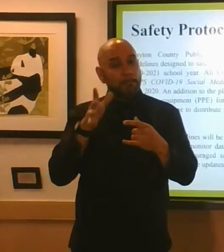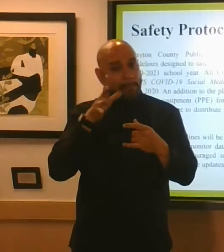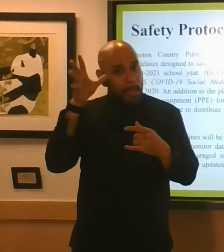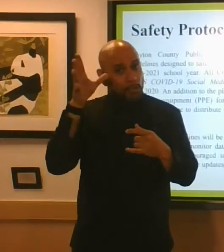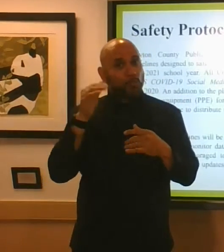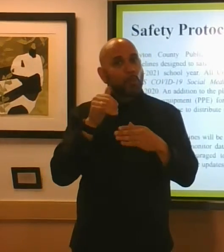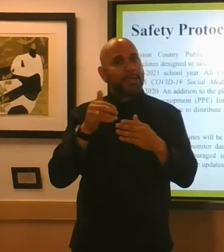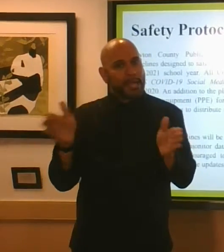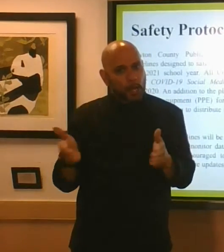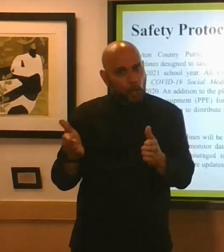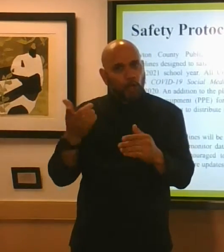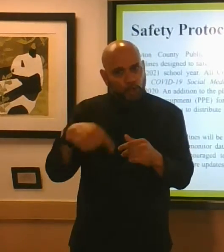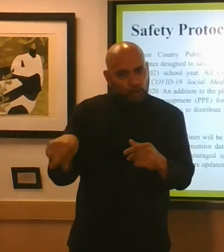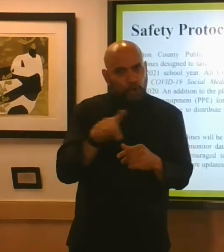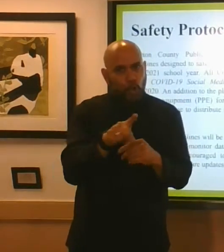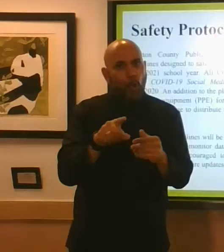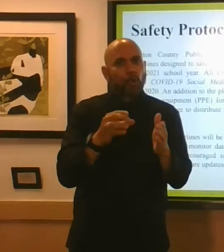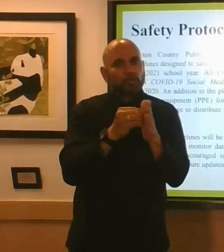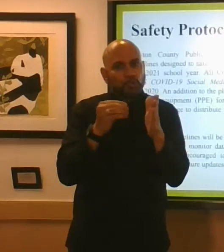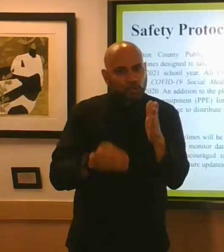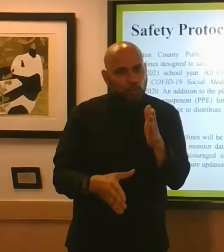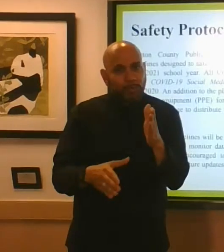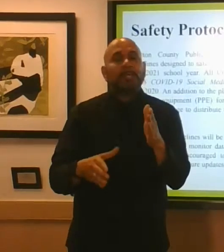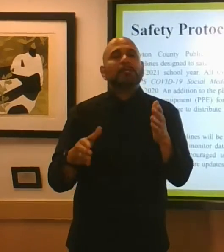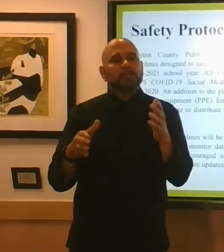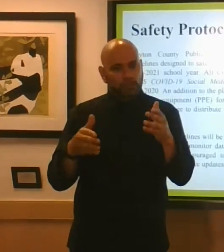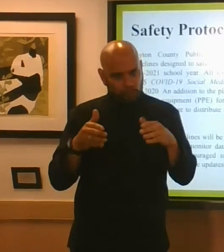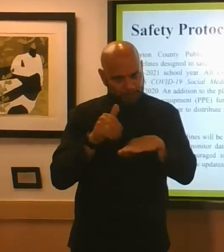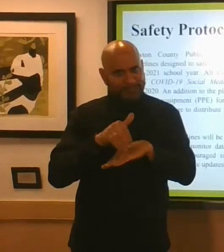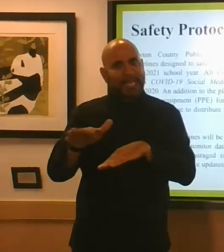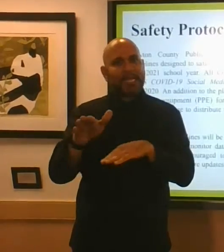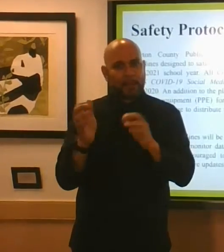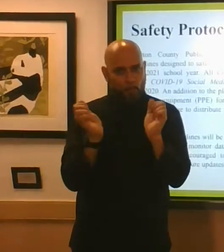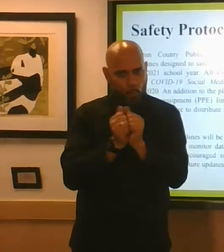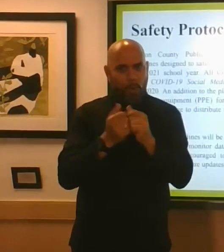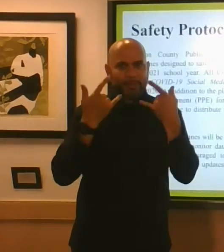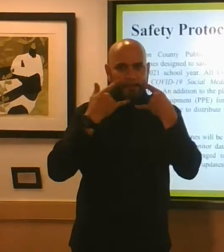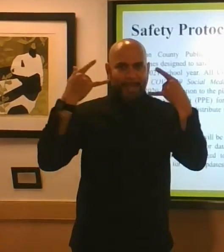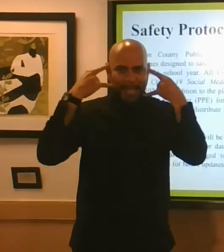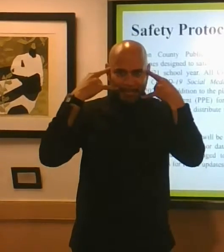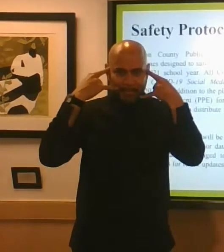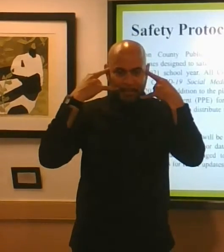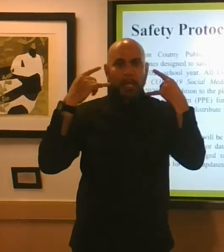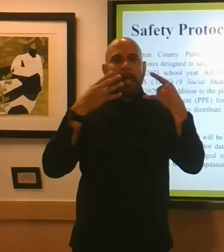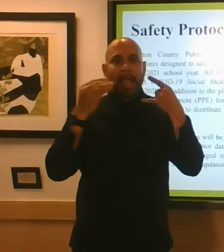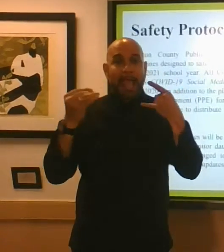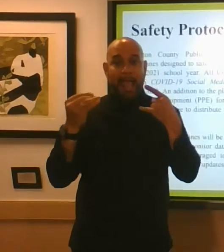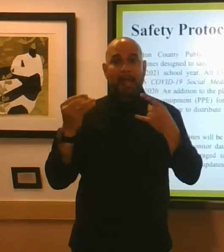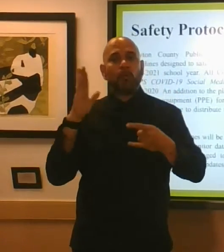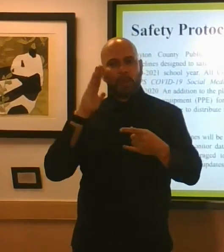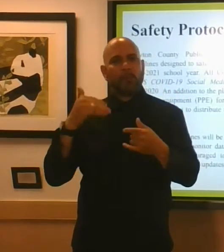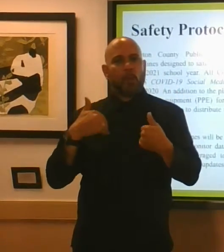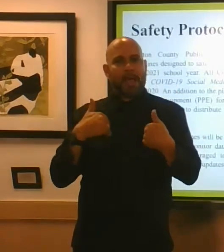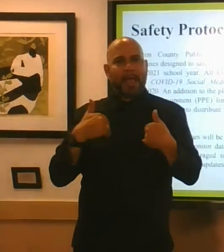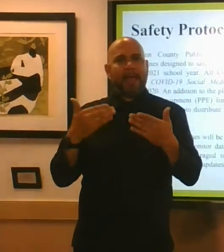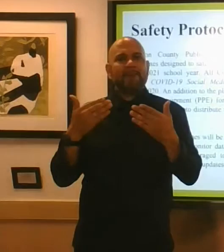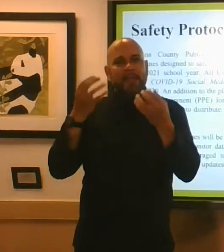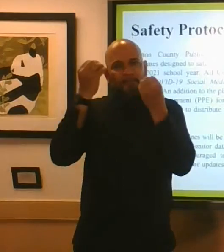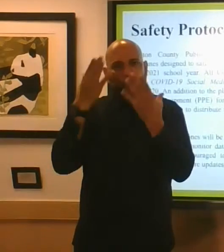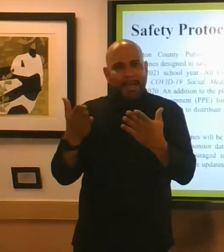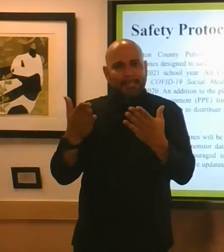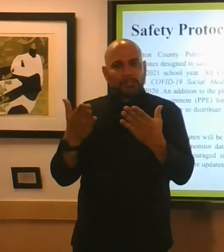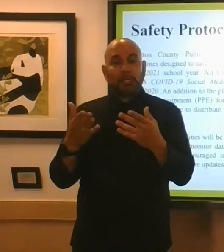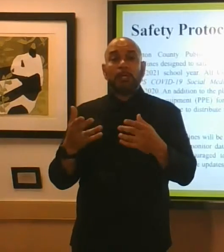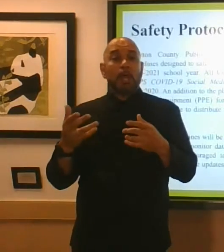to ensure that schools have access to masks for those who may not have access to get masks but parents we need your